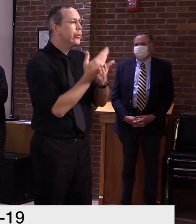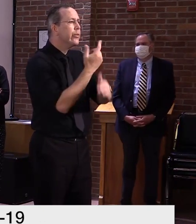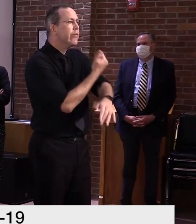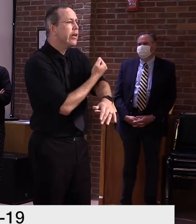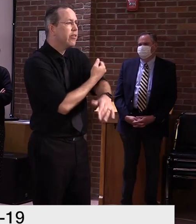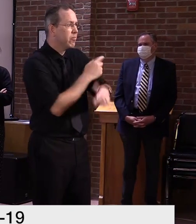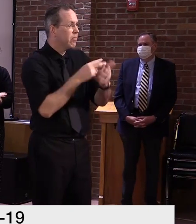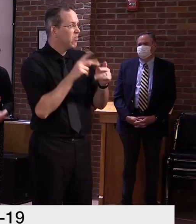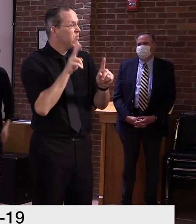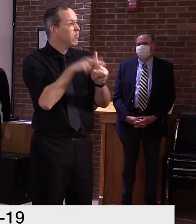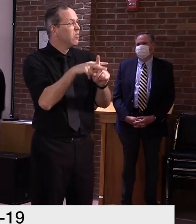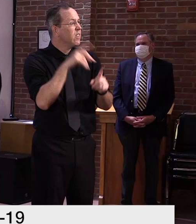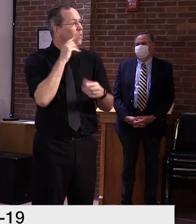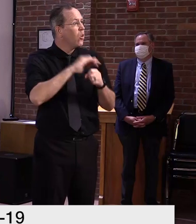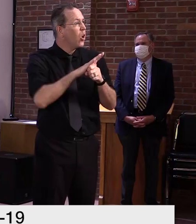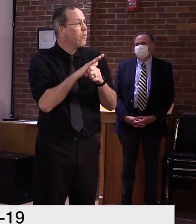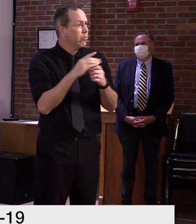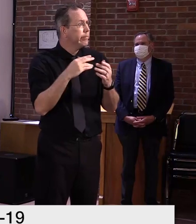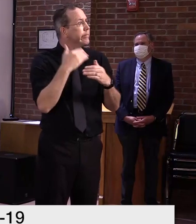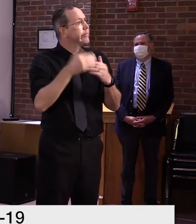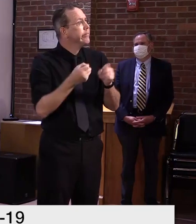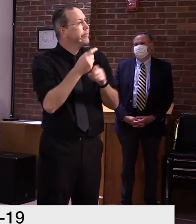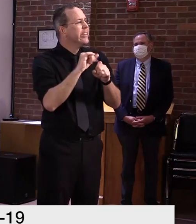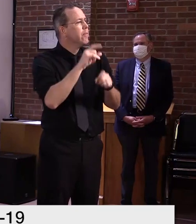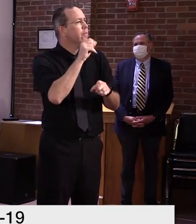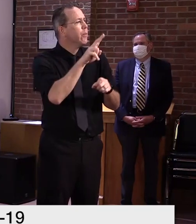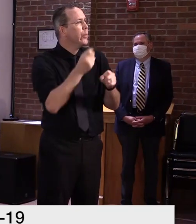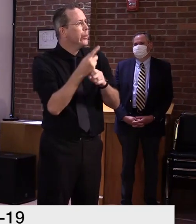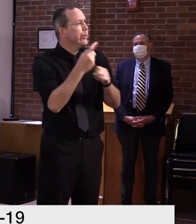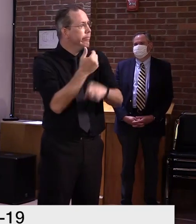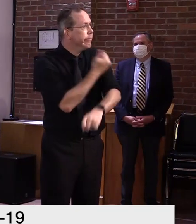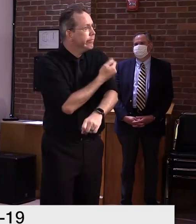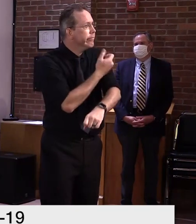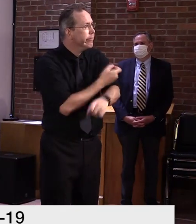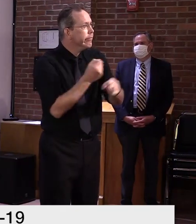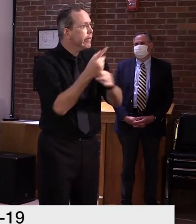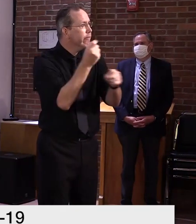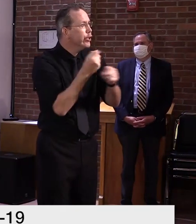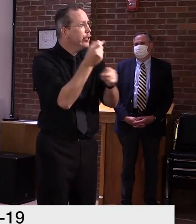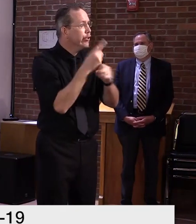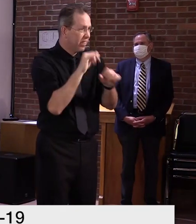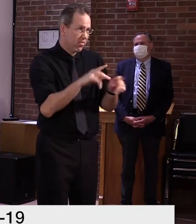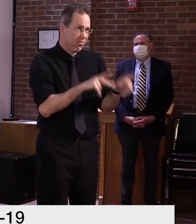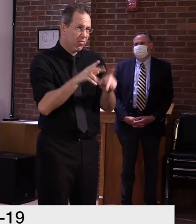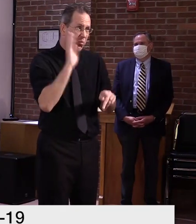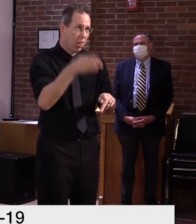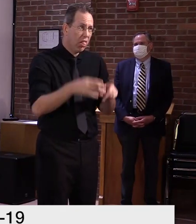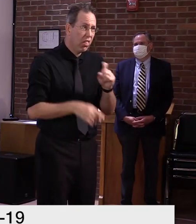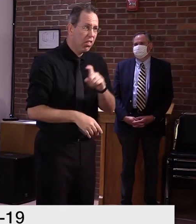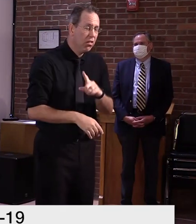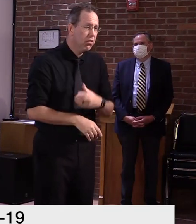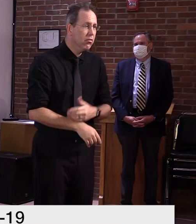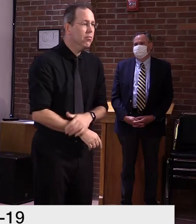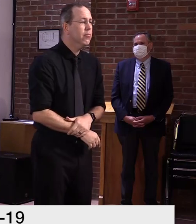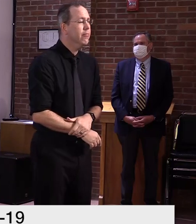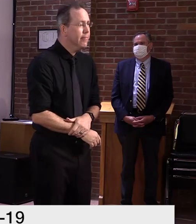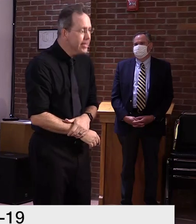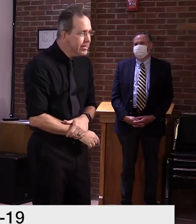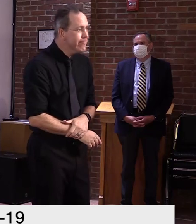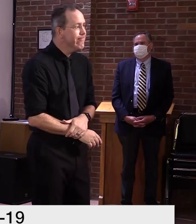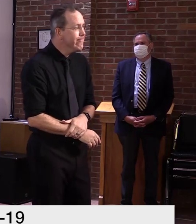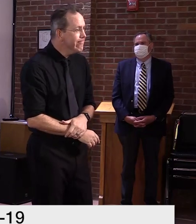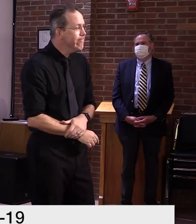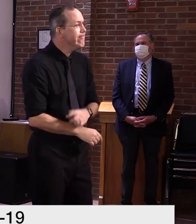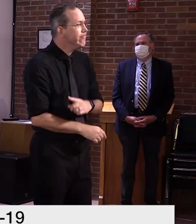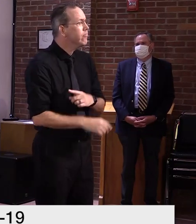So we don't have that information in Vermont. There is some international data about that. And the original, uh, information